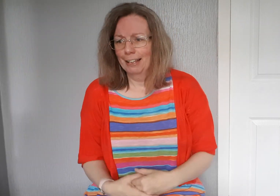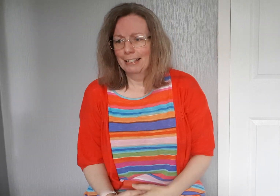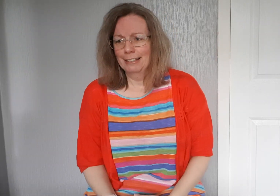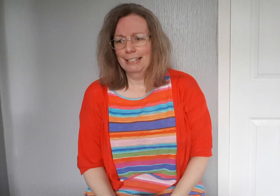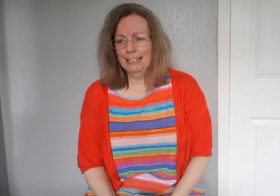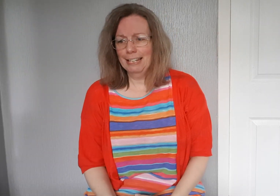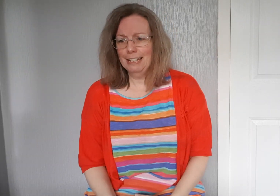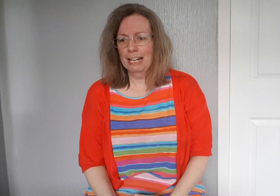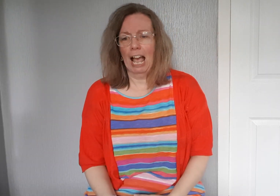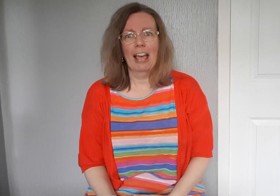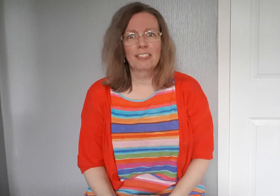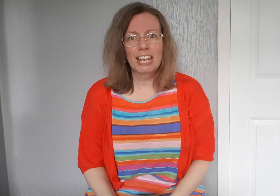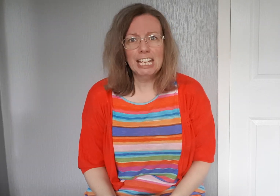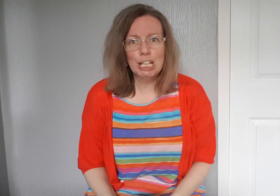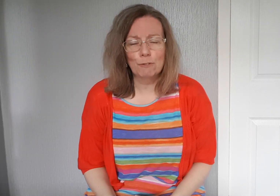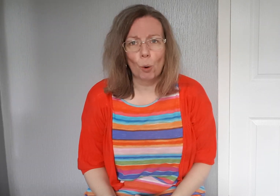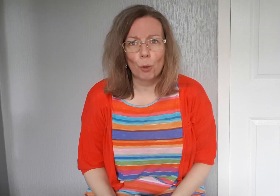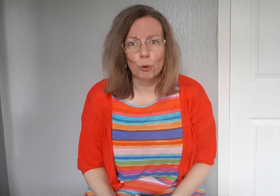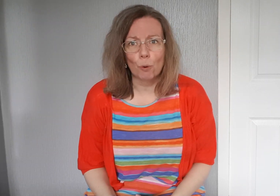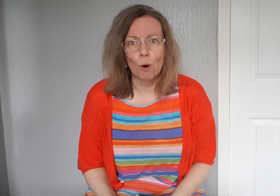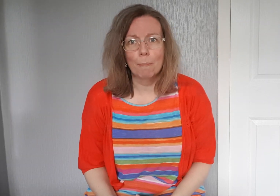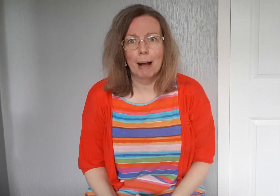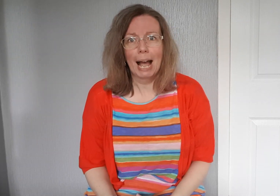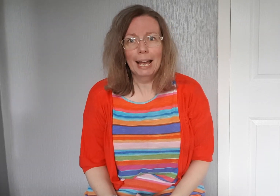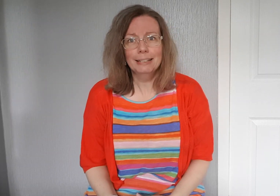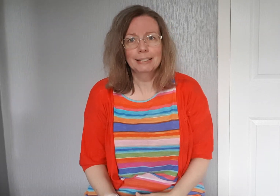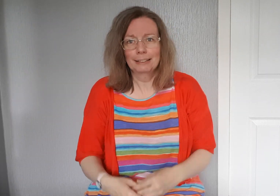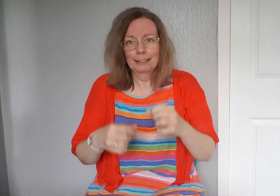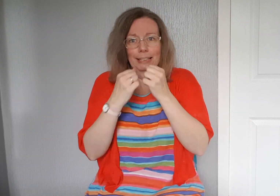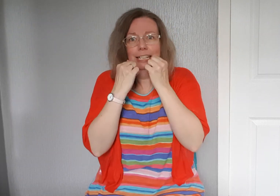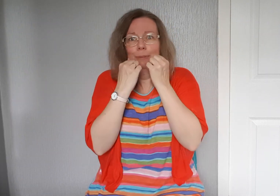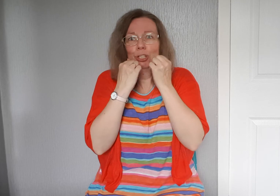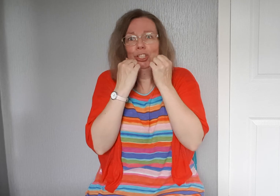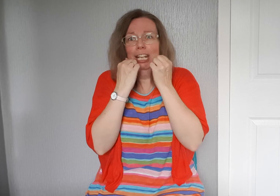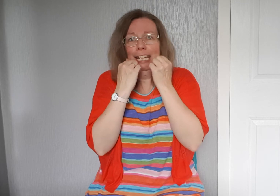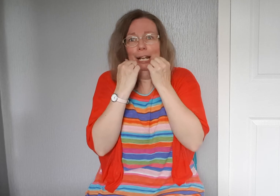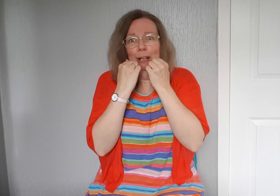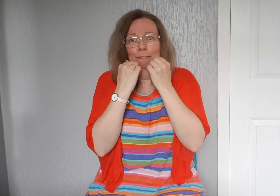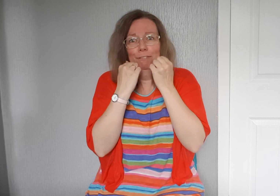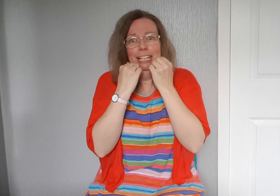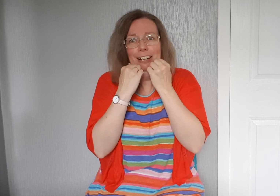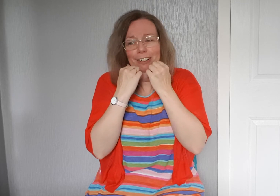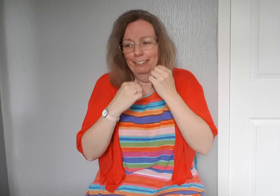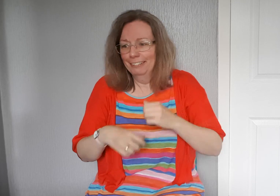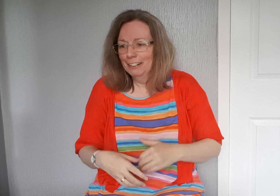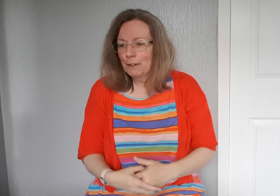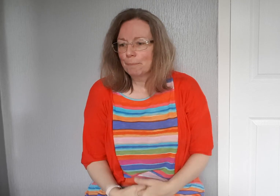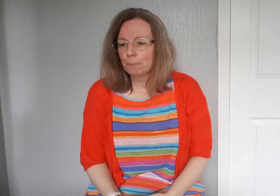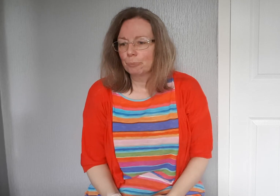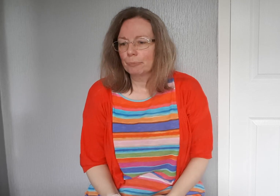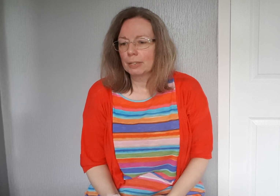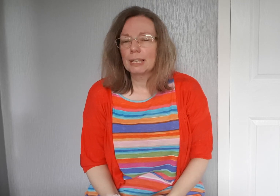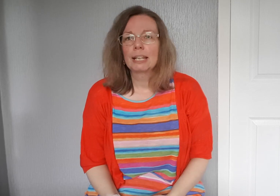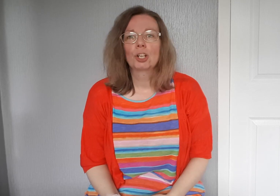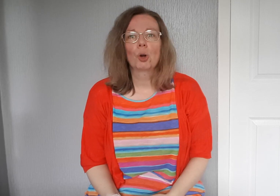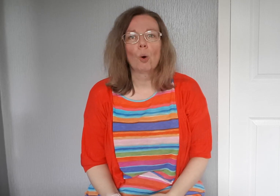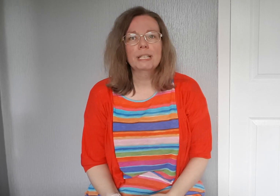Said Gideon, I think you've got the wrong man. Gideon was shaking with fear. God